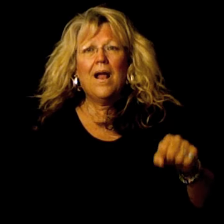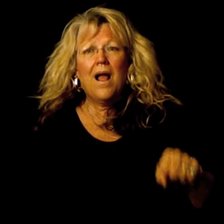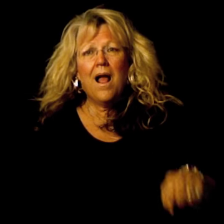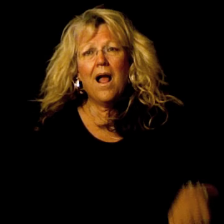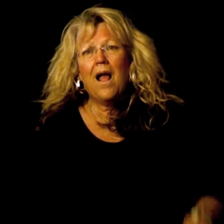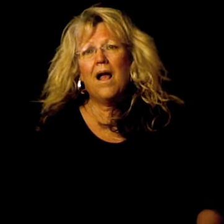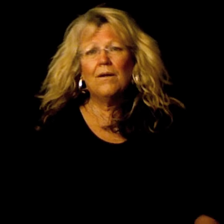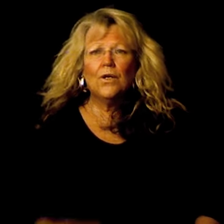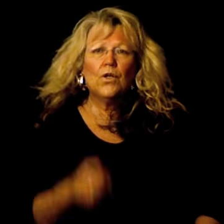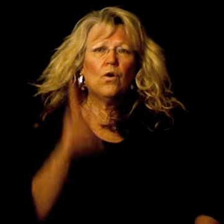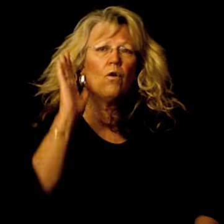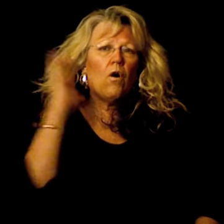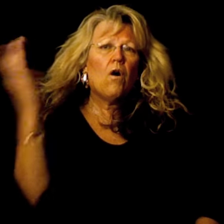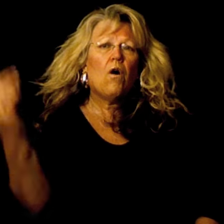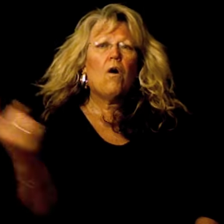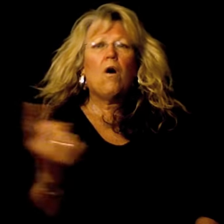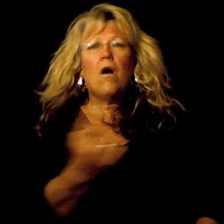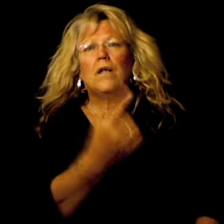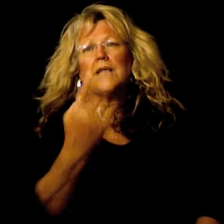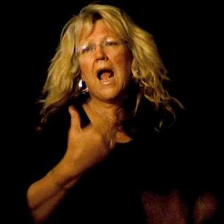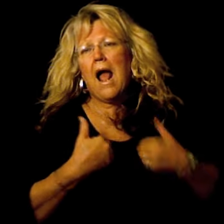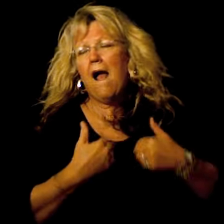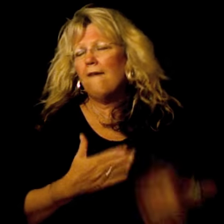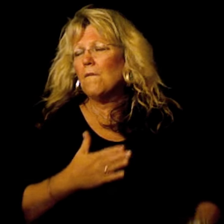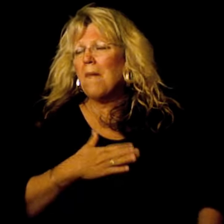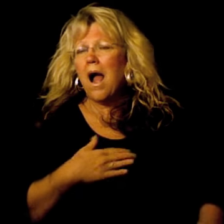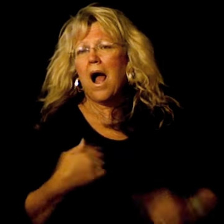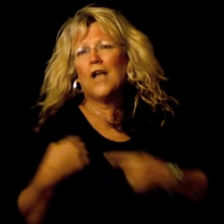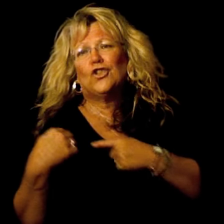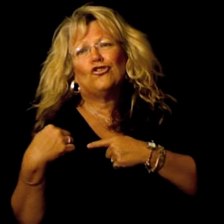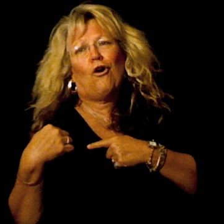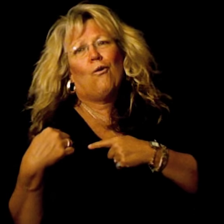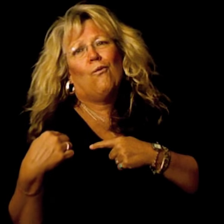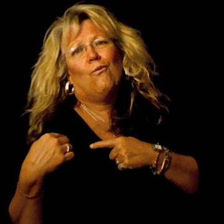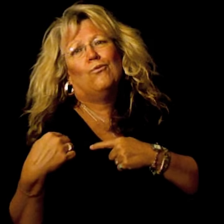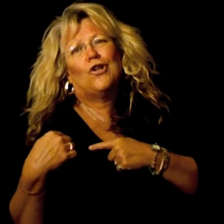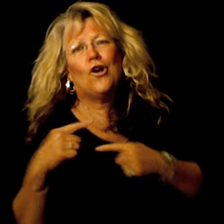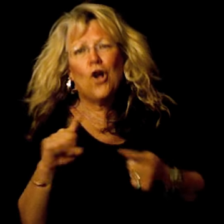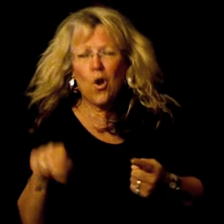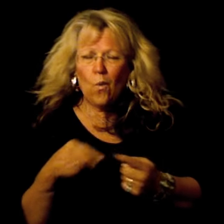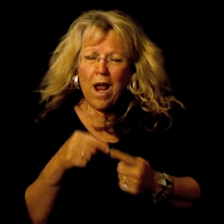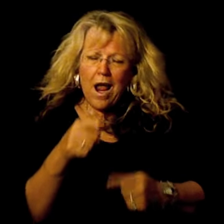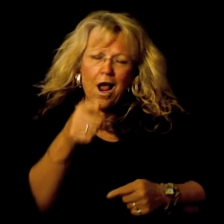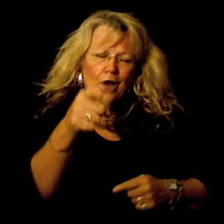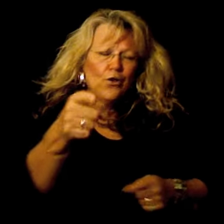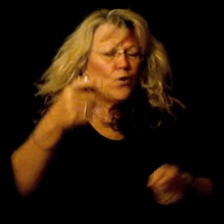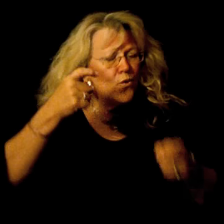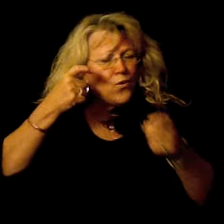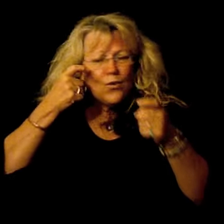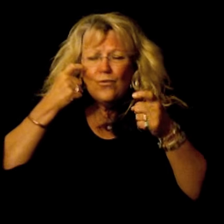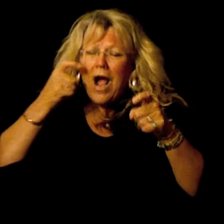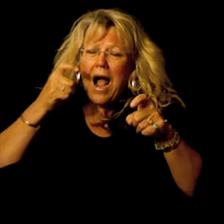You'll always have my shoulder when you cry.